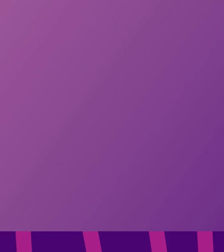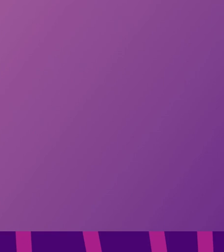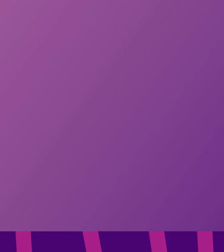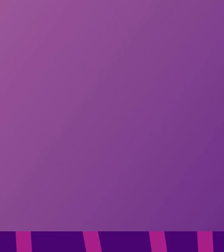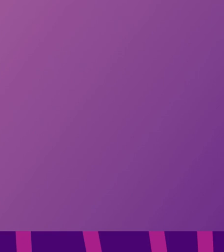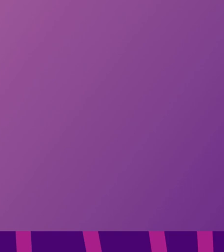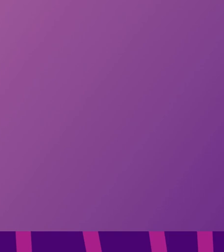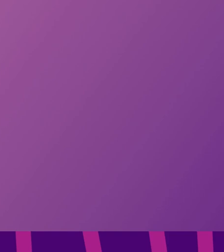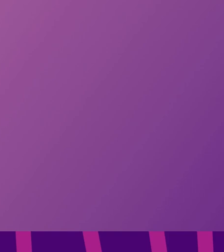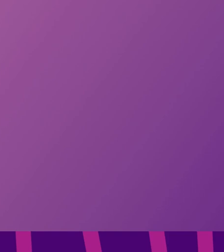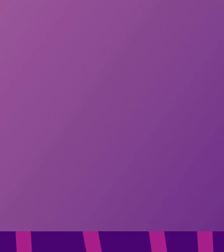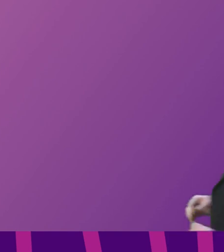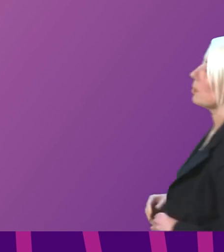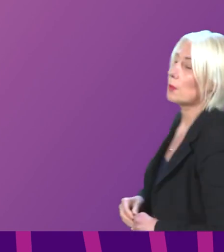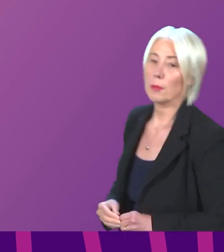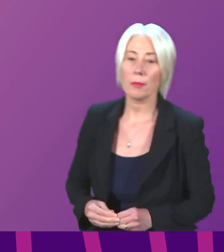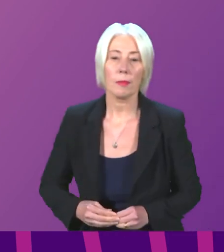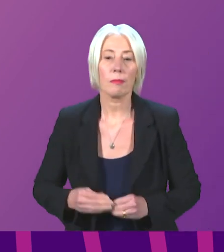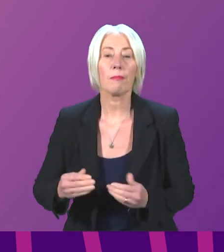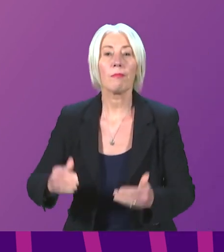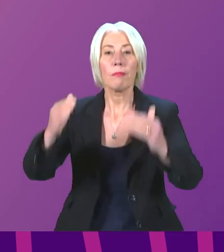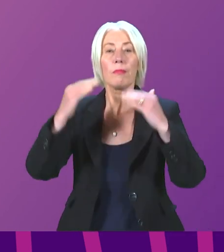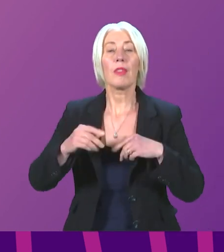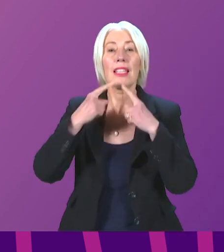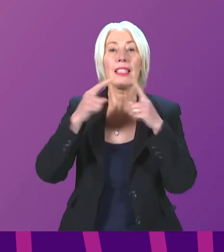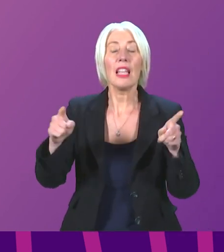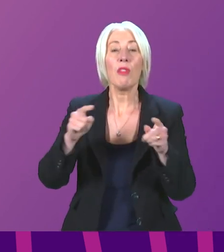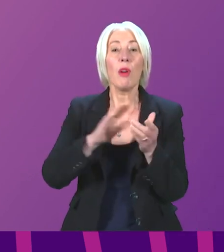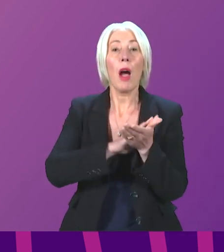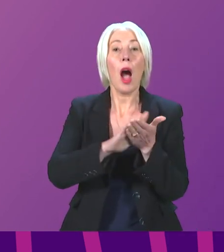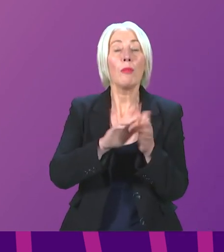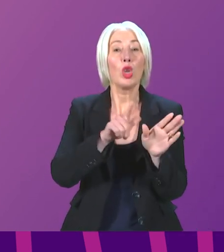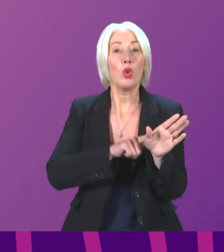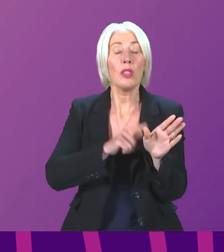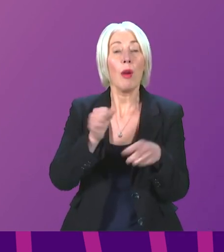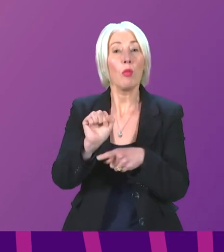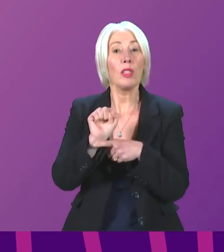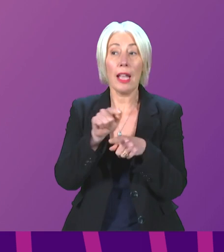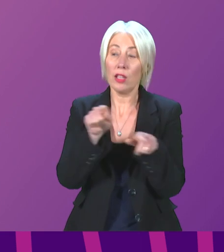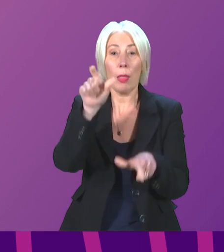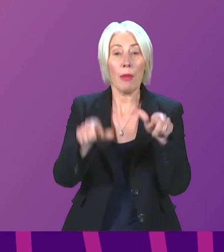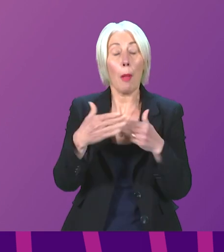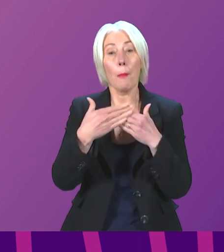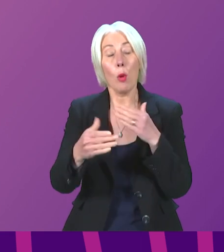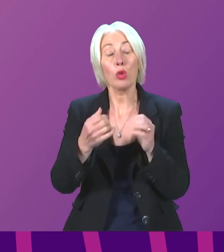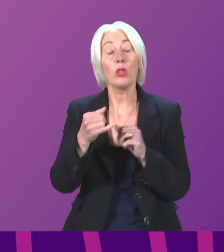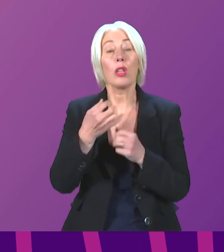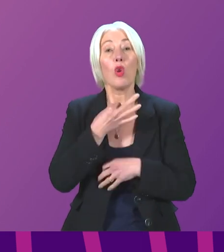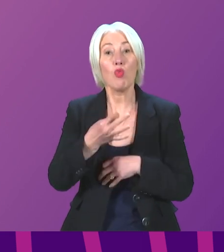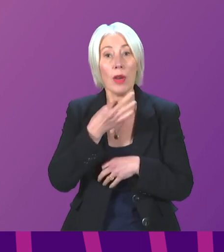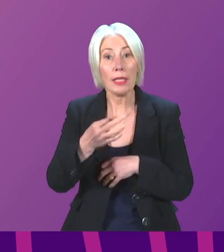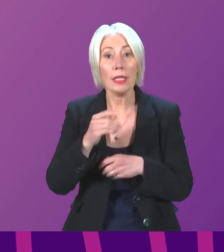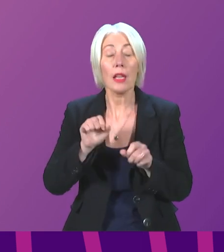The next item of business is a statement by Hamza Youssef on protecting those most at risk COVID-19 vaccination programme winter